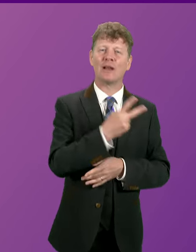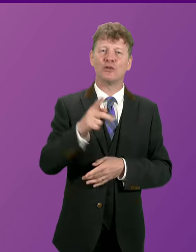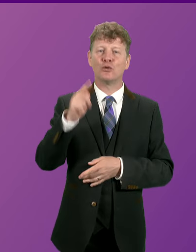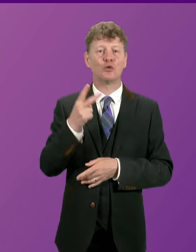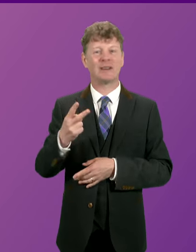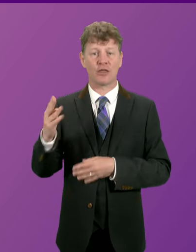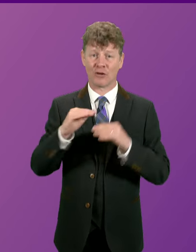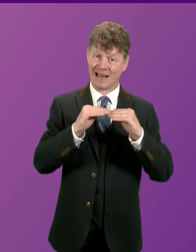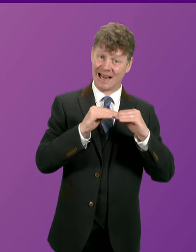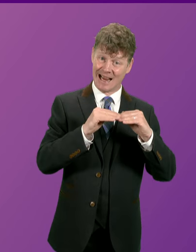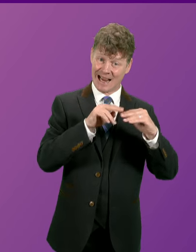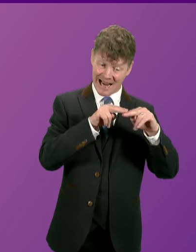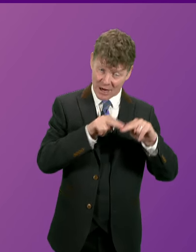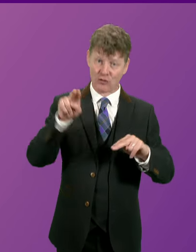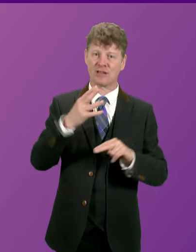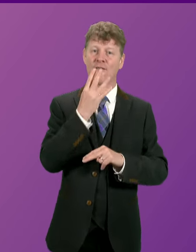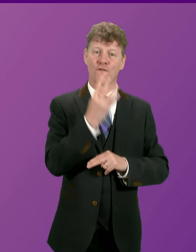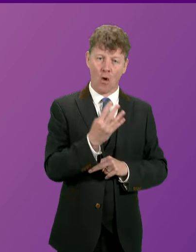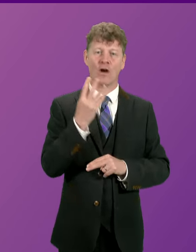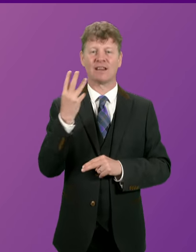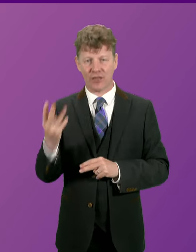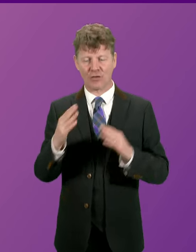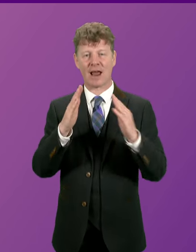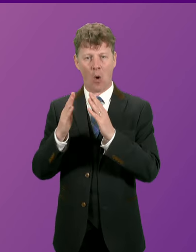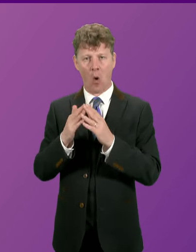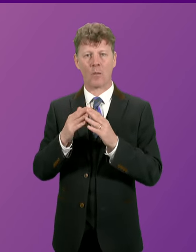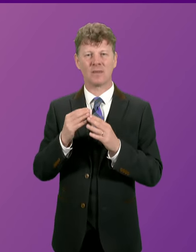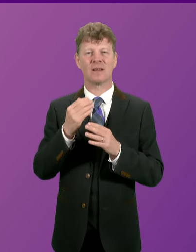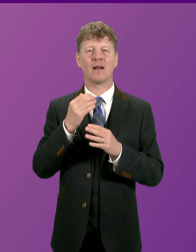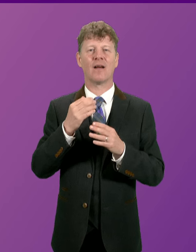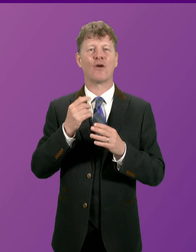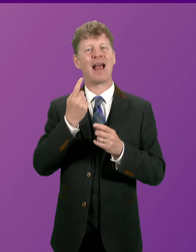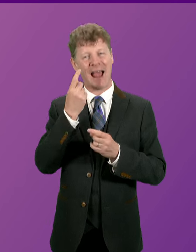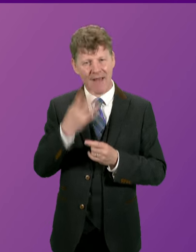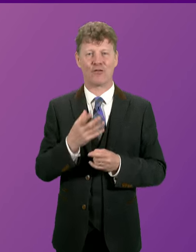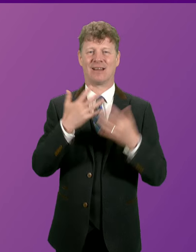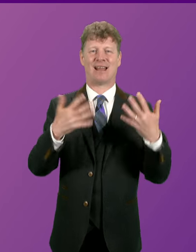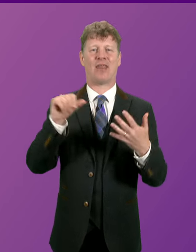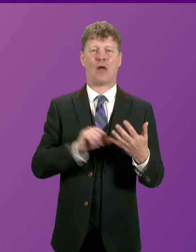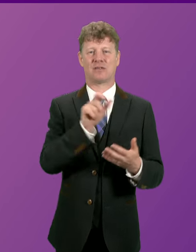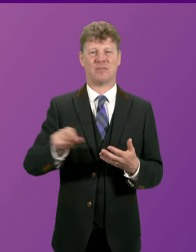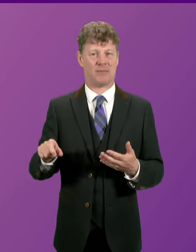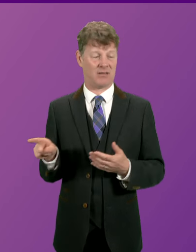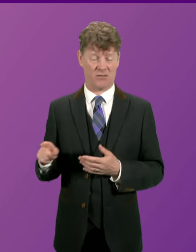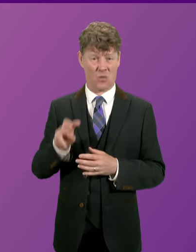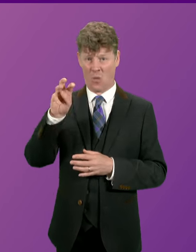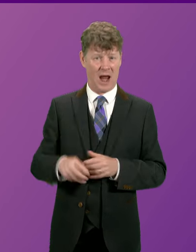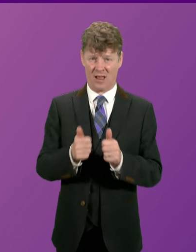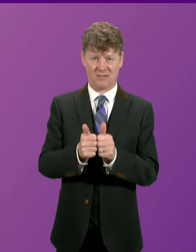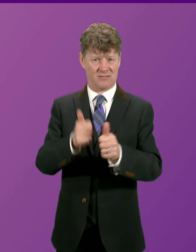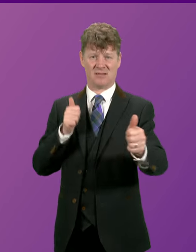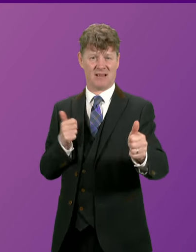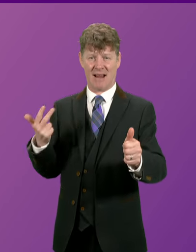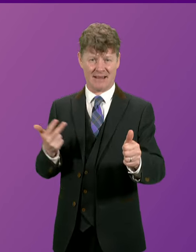43 homes per 10,000 people. That was higher than Wales at 18 and